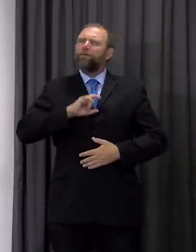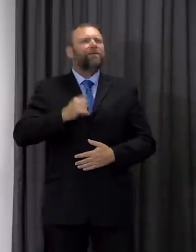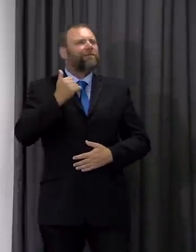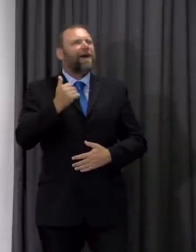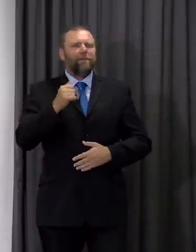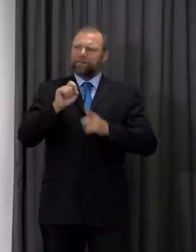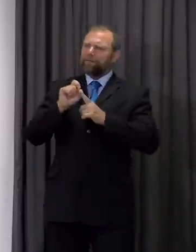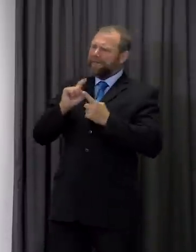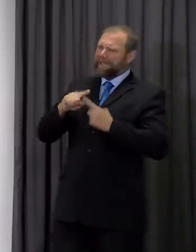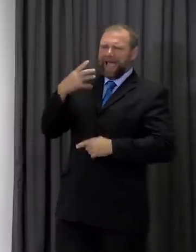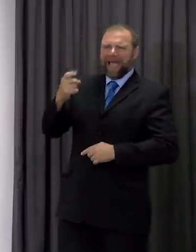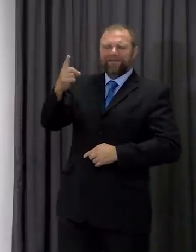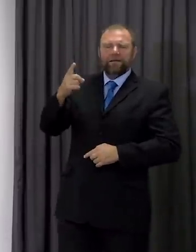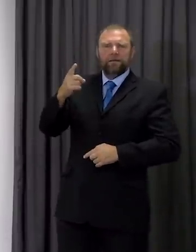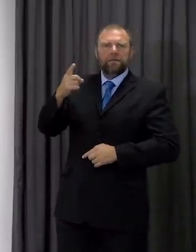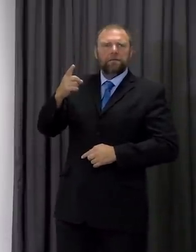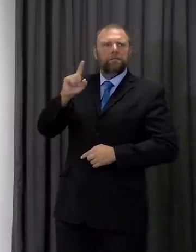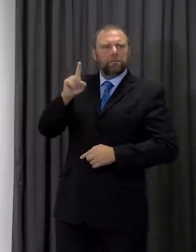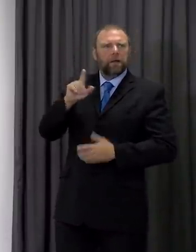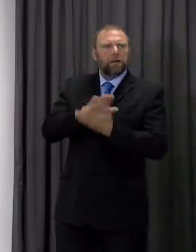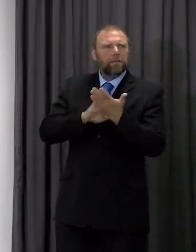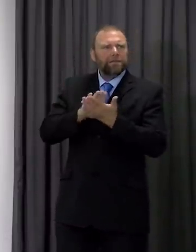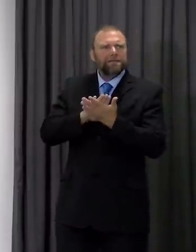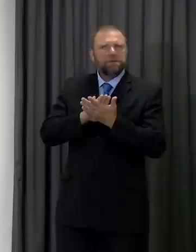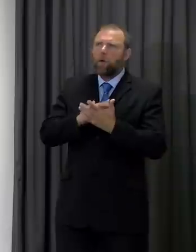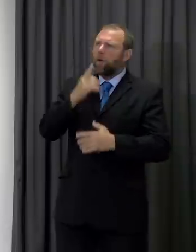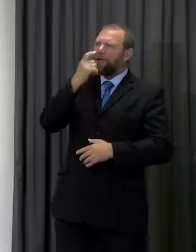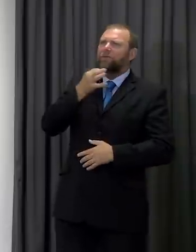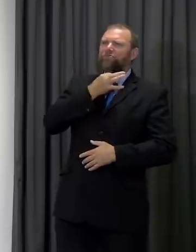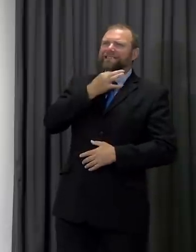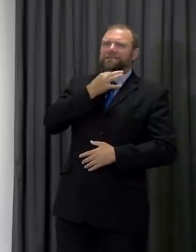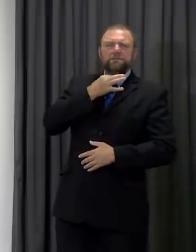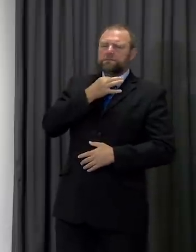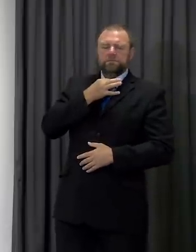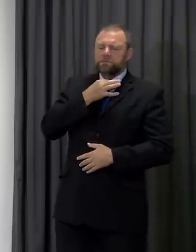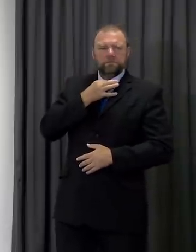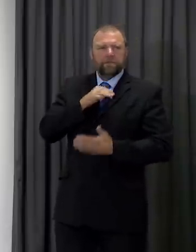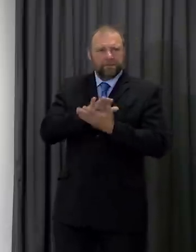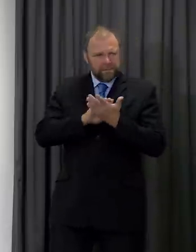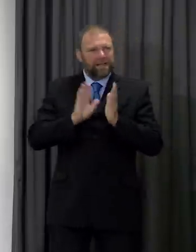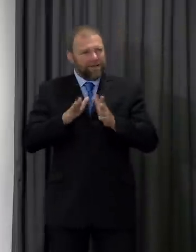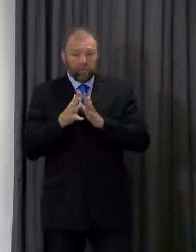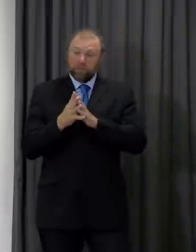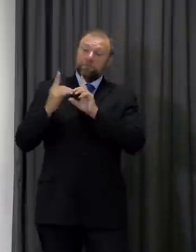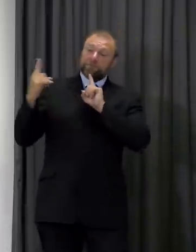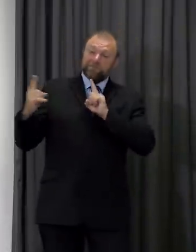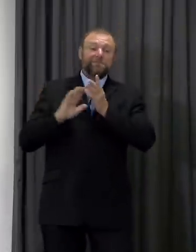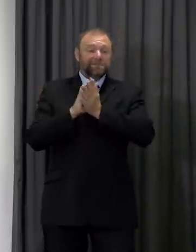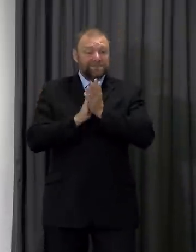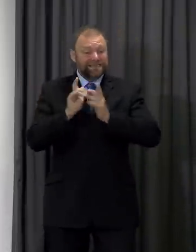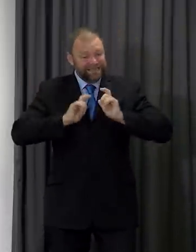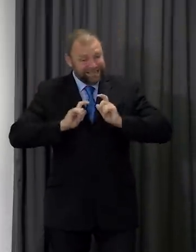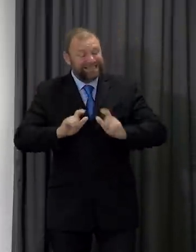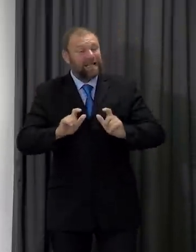to risk taking behaviour and avoiding or ignoring the rules that are in place as I say for the benefit of everyone to protect everyone